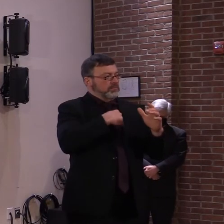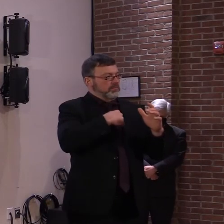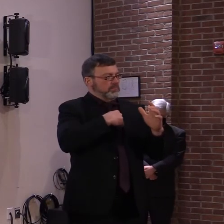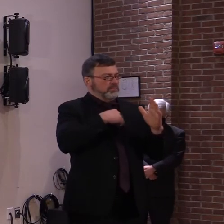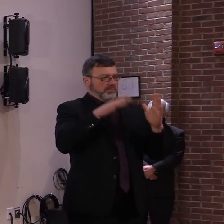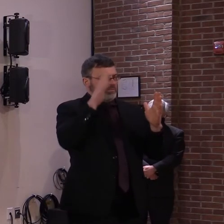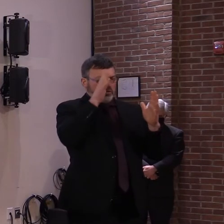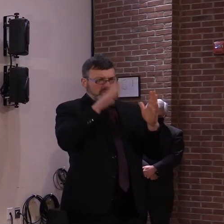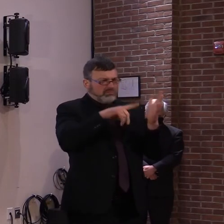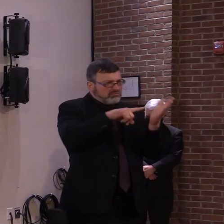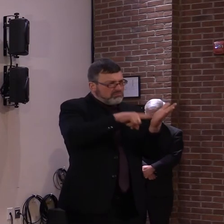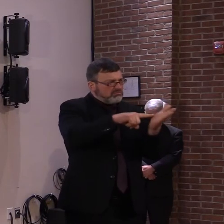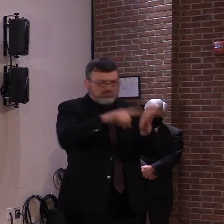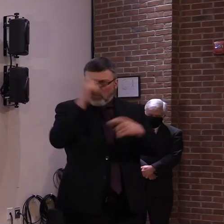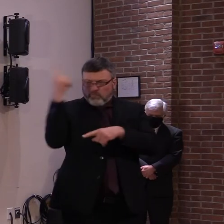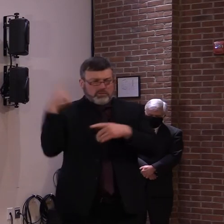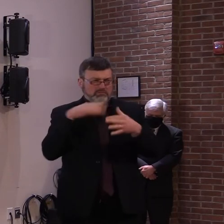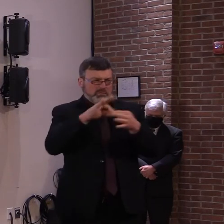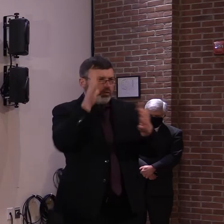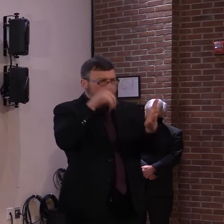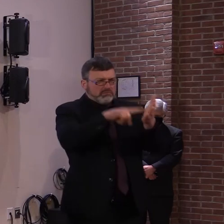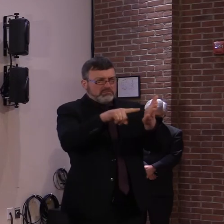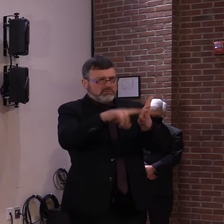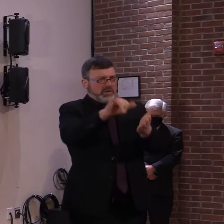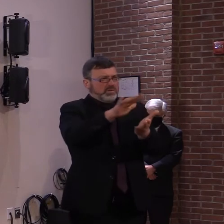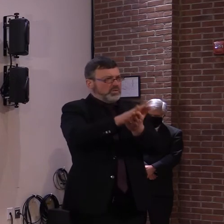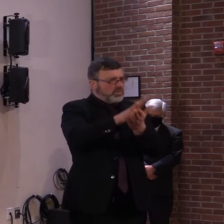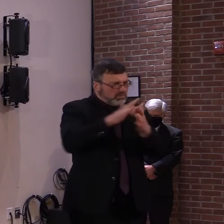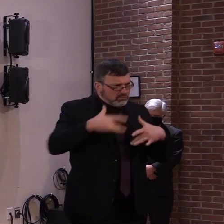Speaker Guy Page. Yeah.